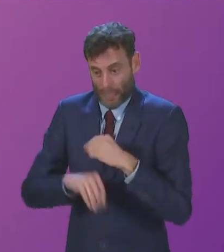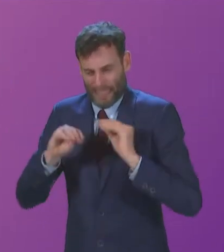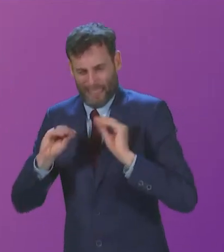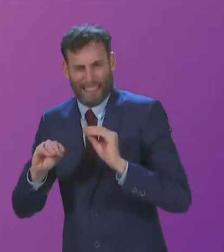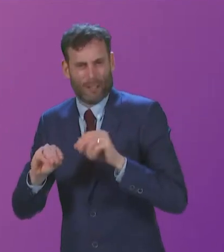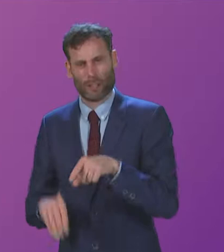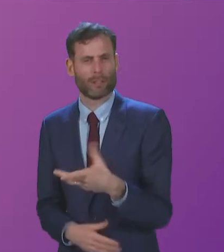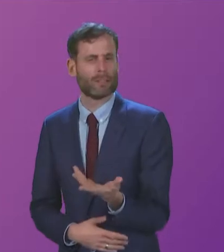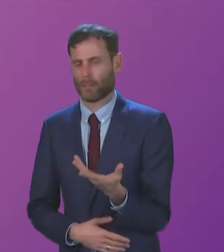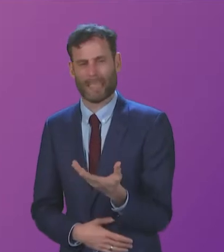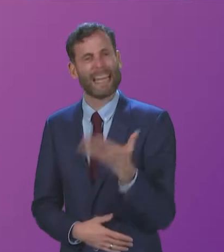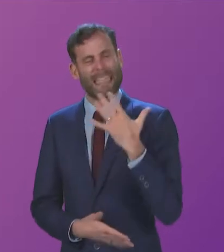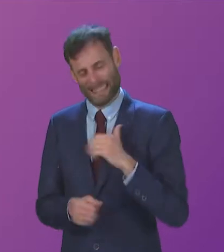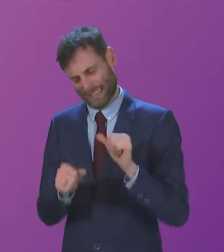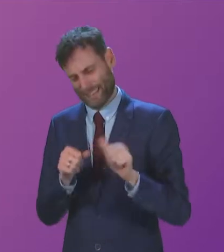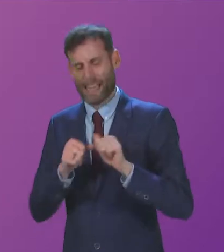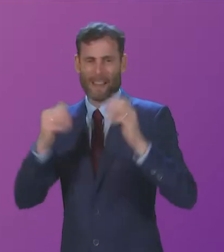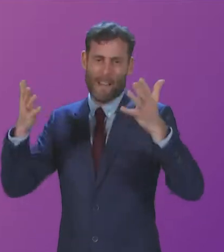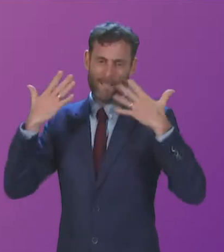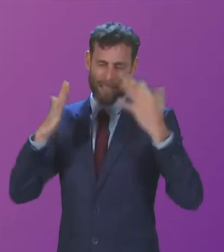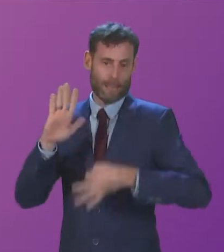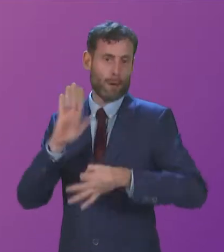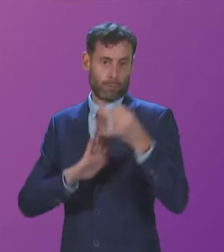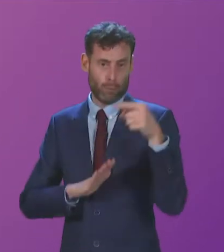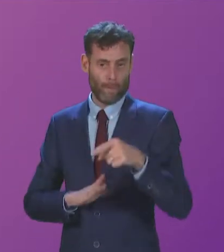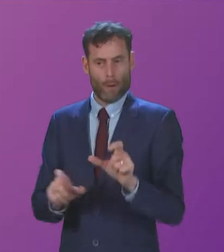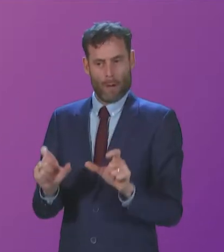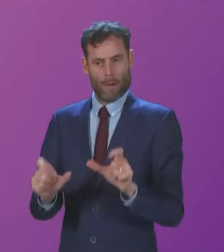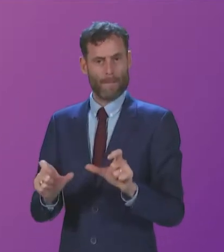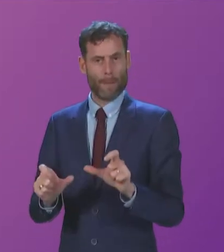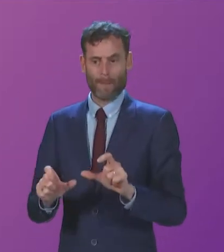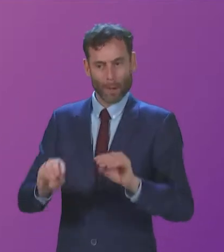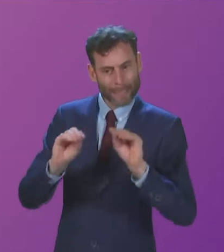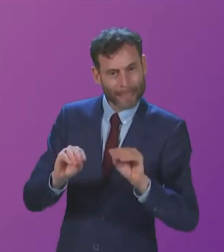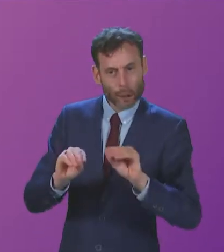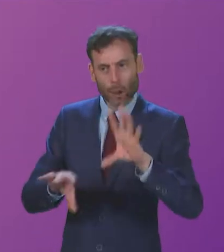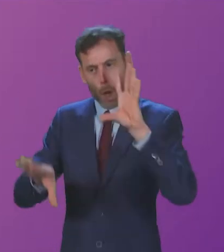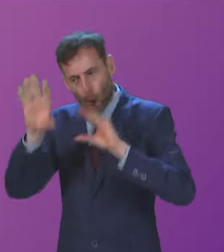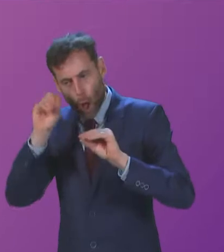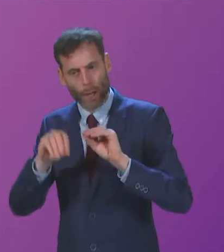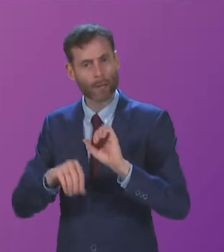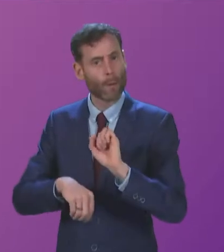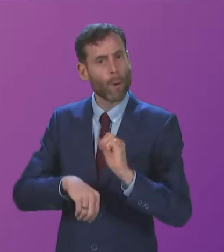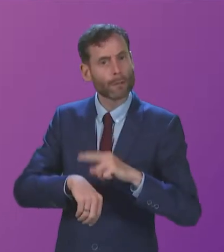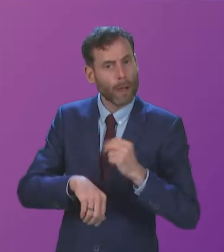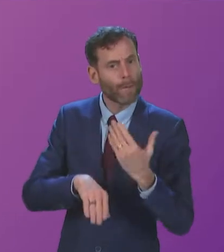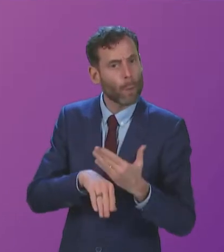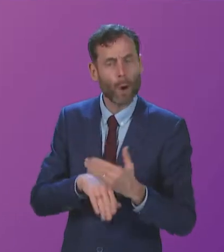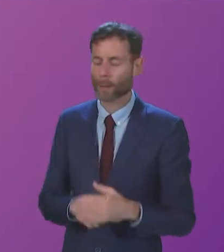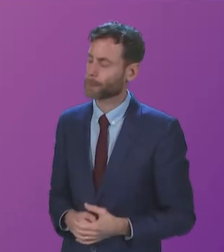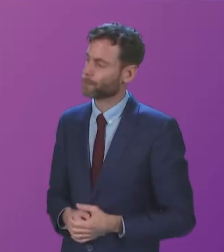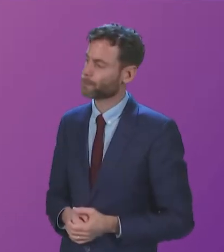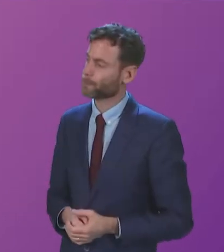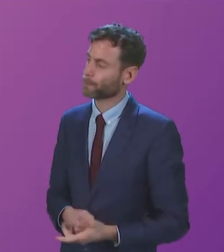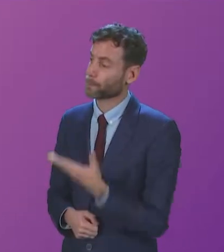classroom assistants and others' place of work? Cabinet Secretary. Well, the Member will be aware